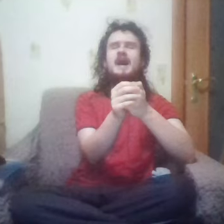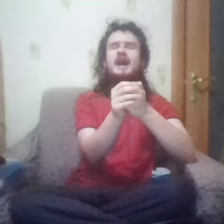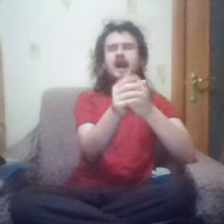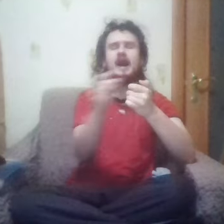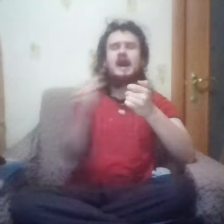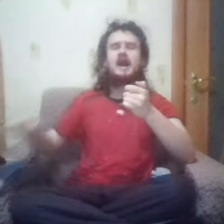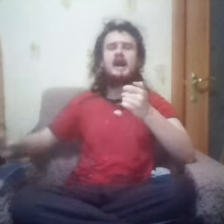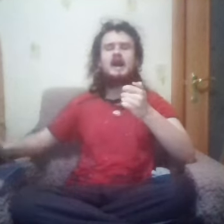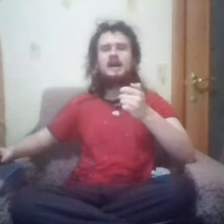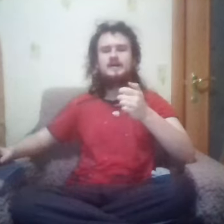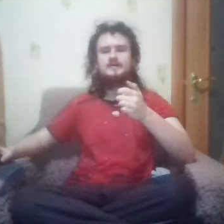będ Thank you.